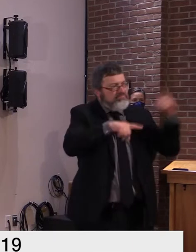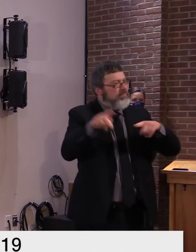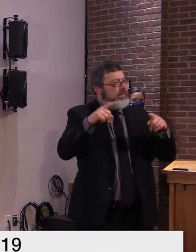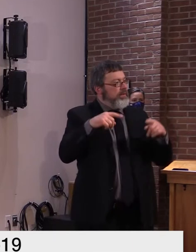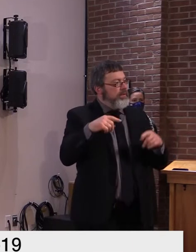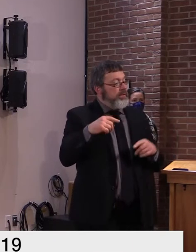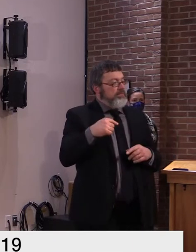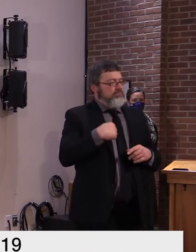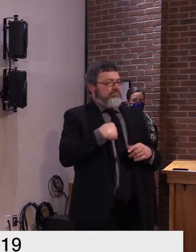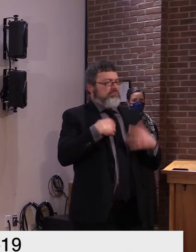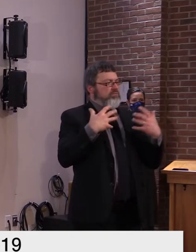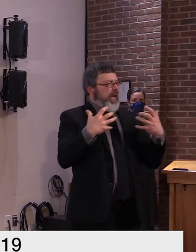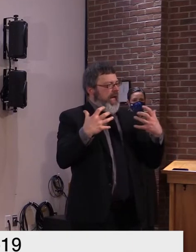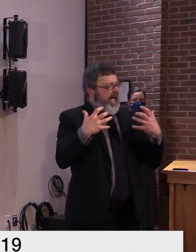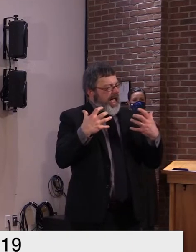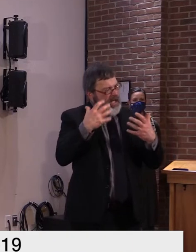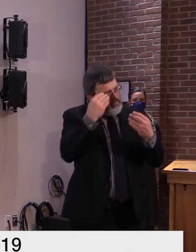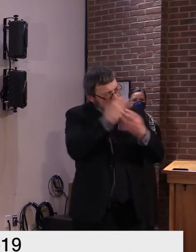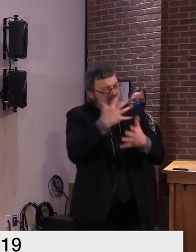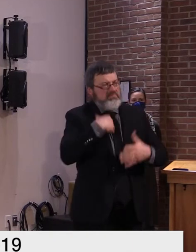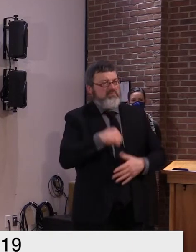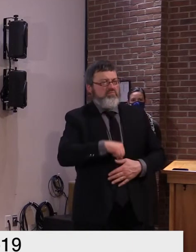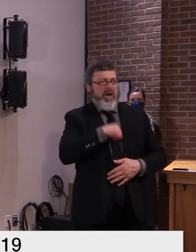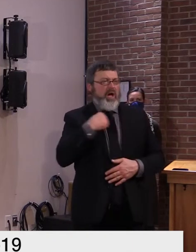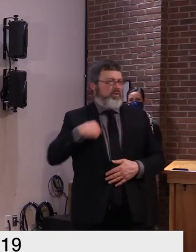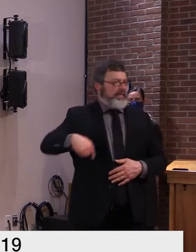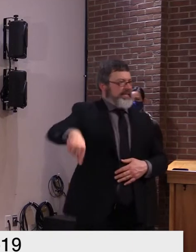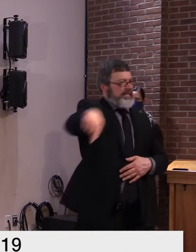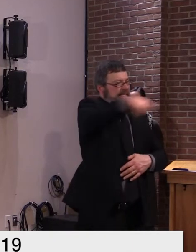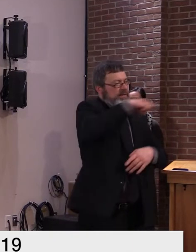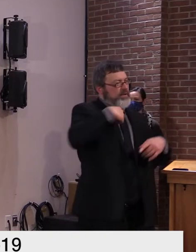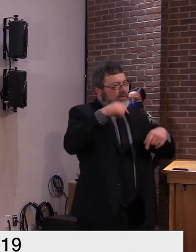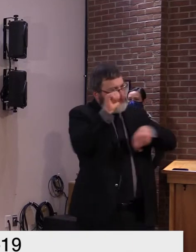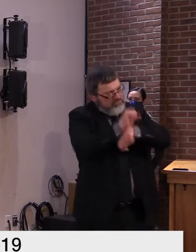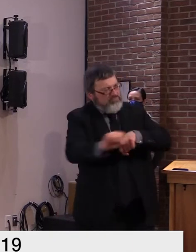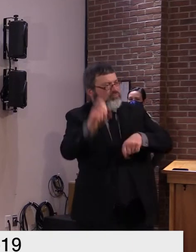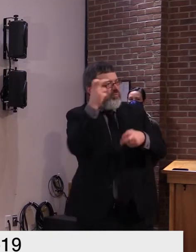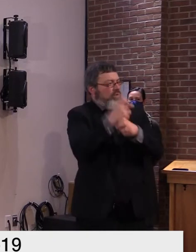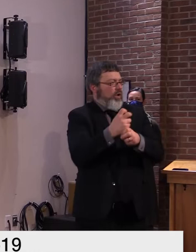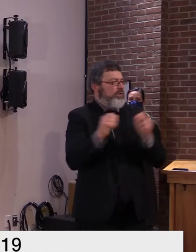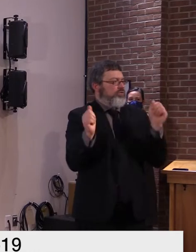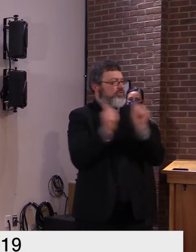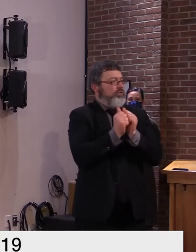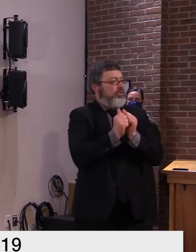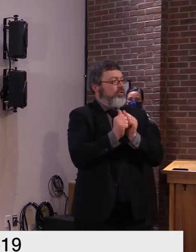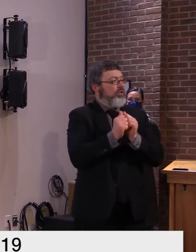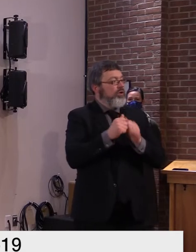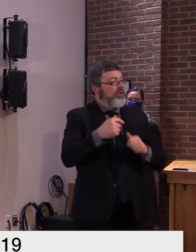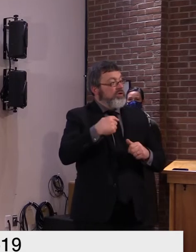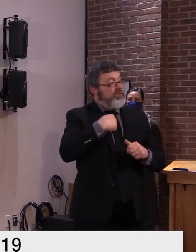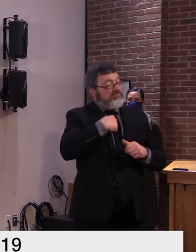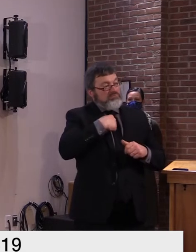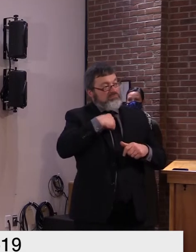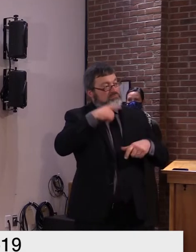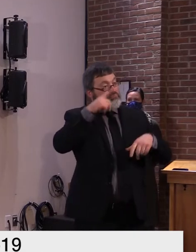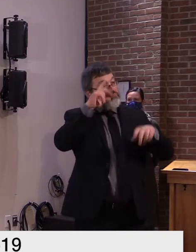far and i look forward to that final goal of achieving high community coverage with effective vaccine